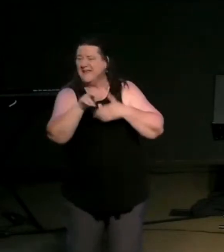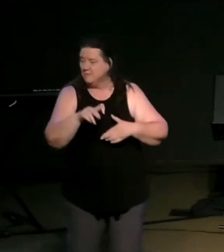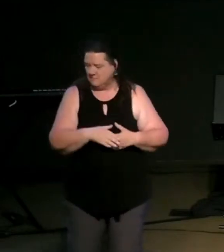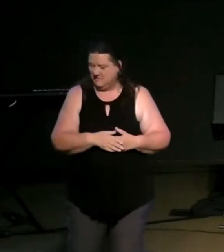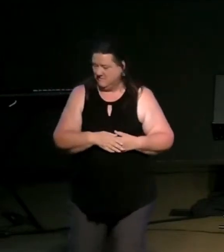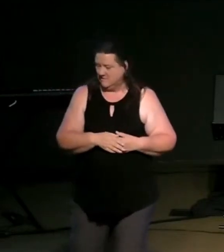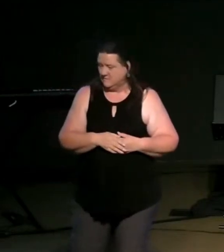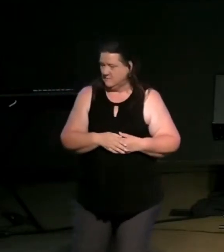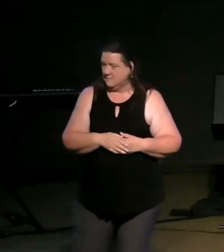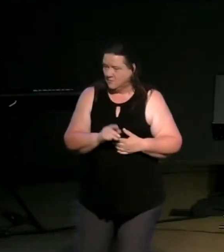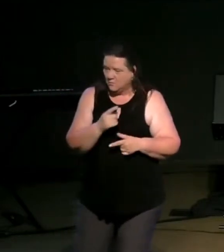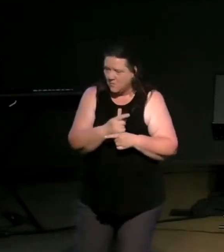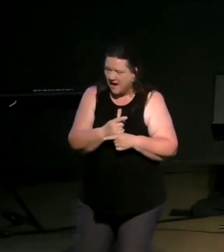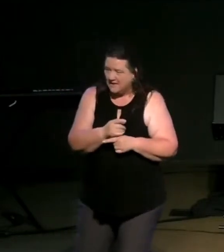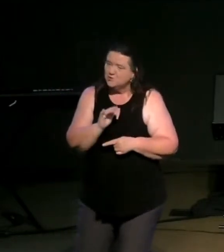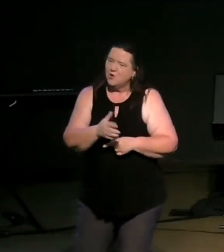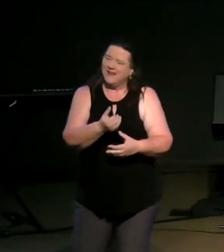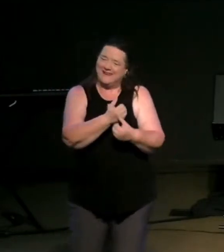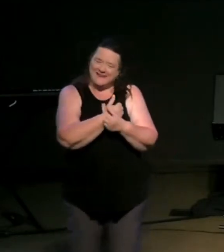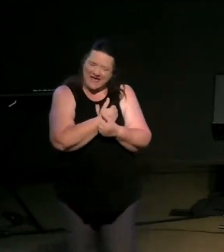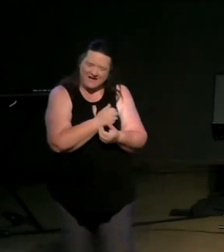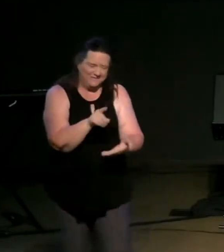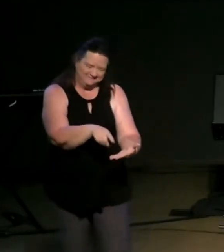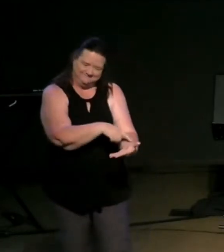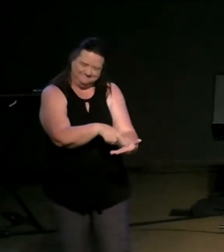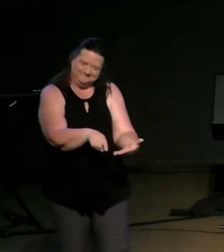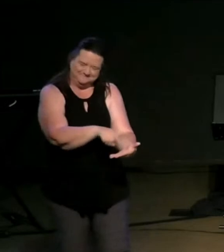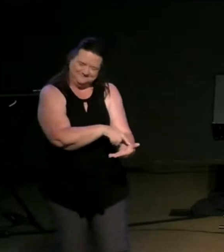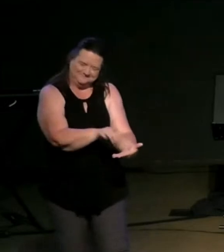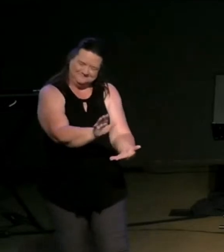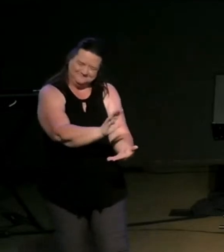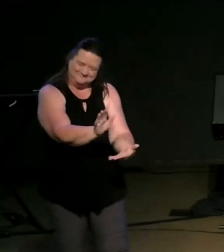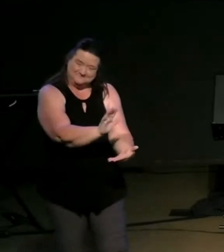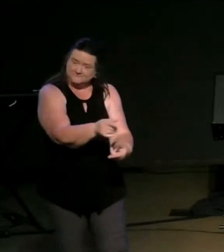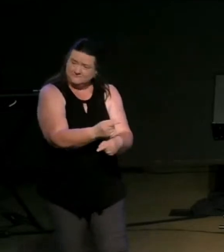but in this context why is love so important